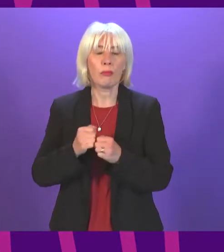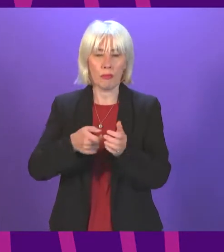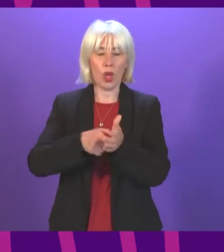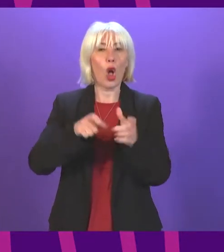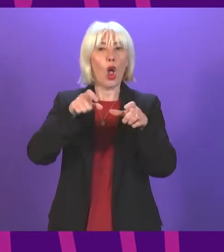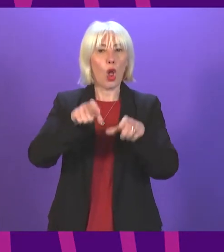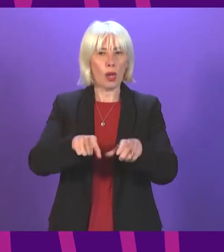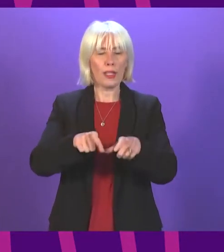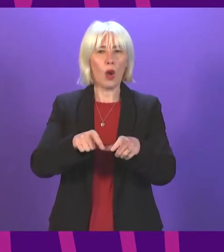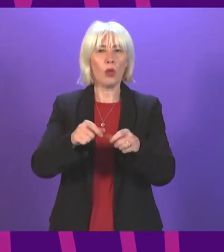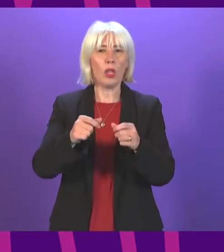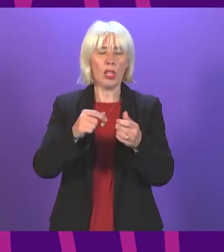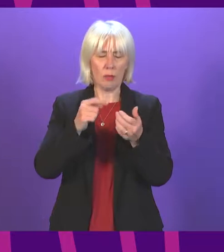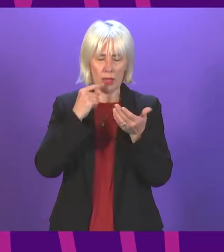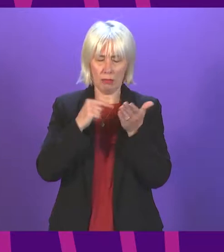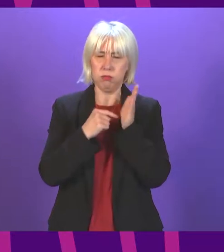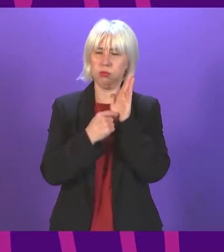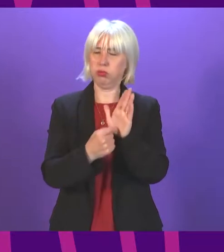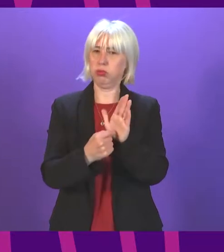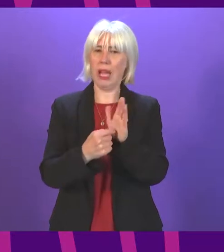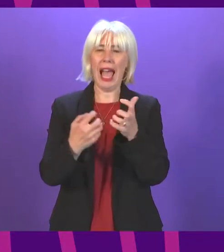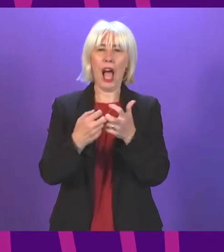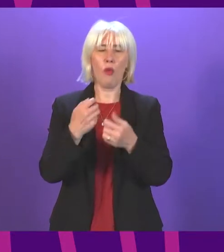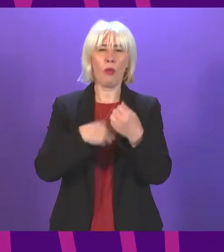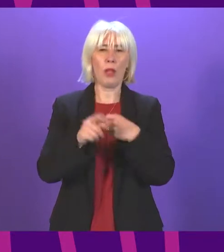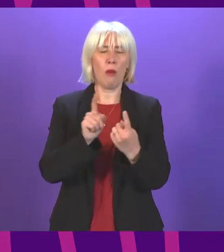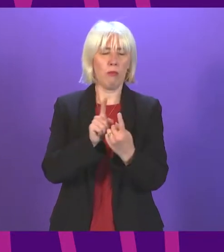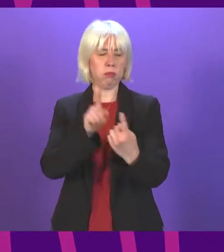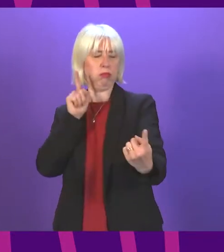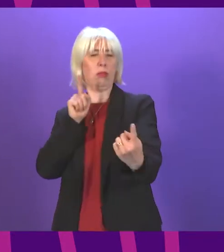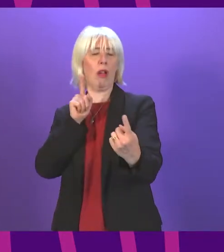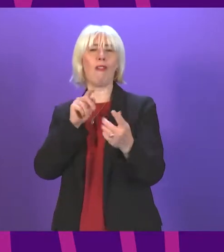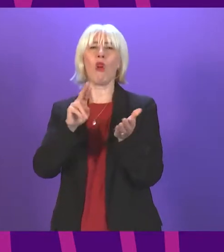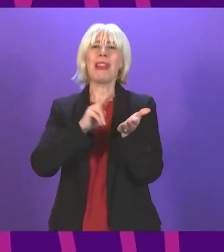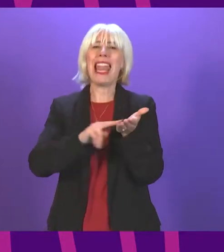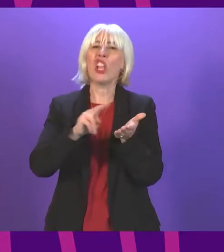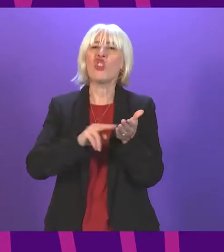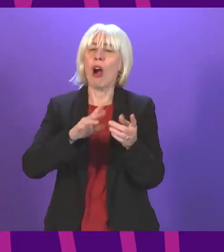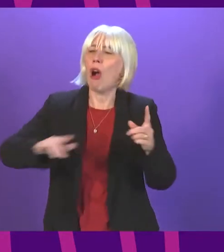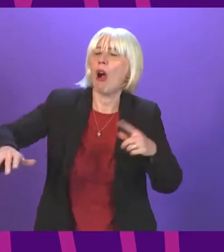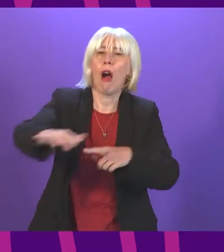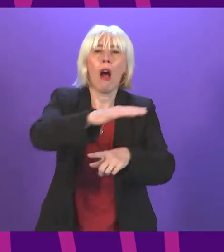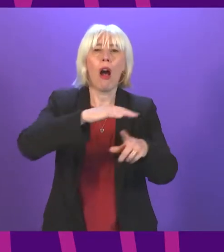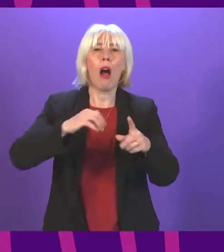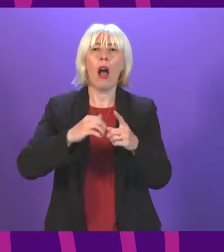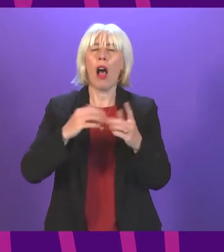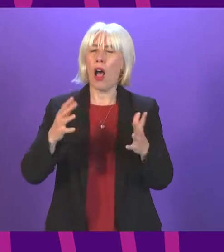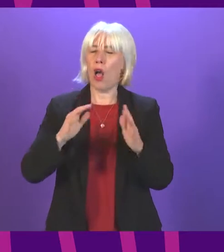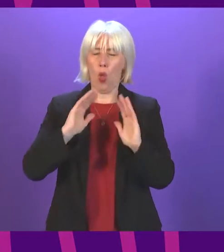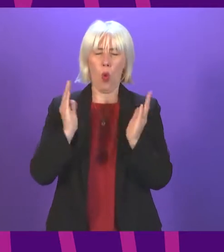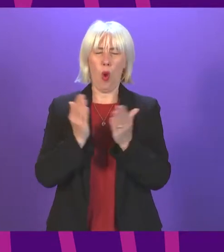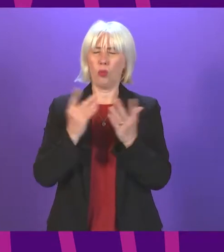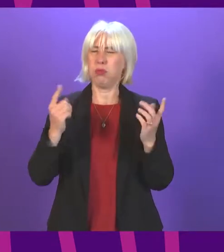HOW ALIENATED WE HAVE BECOME FROM THE NATURAL WORLD AROUND US. WE FILLED THE WORLD WITH SO MUCH NOISE,